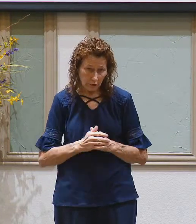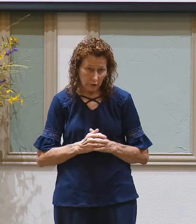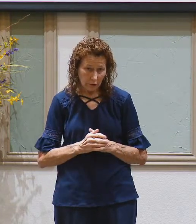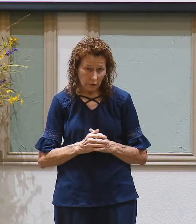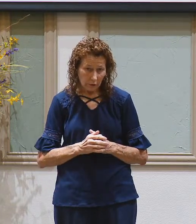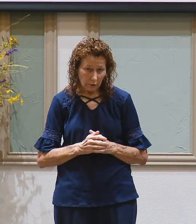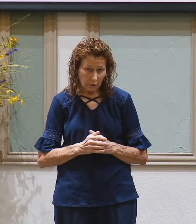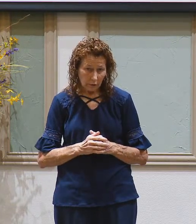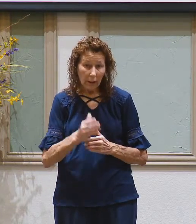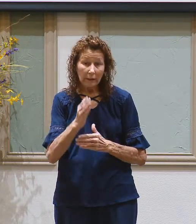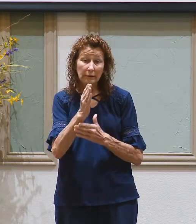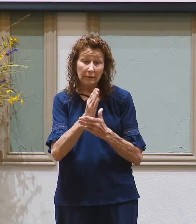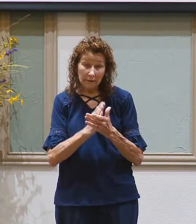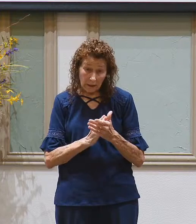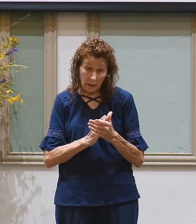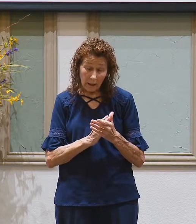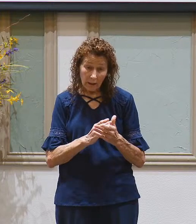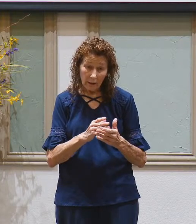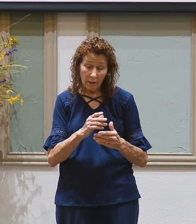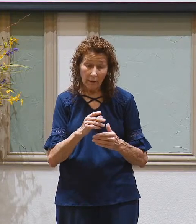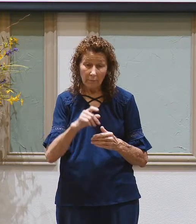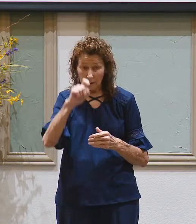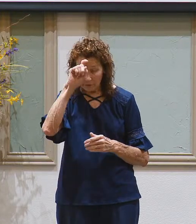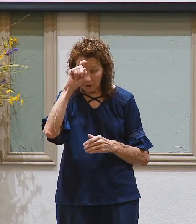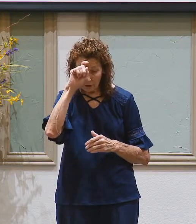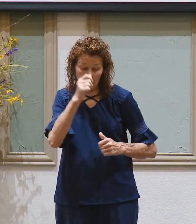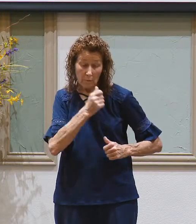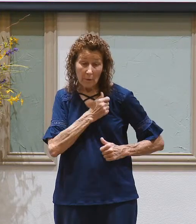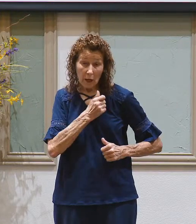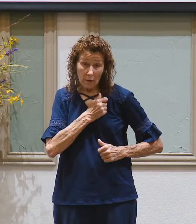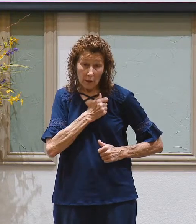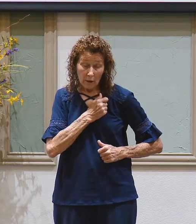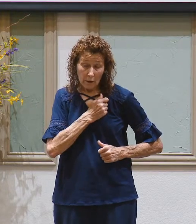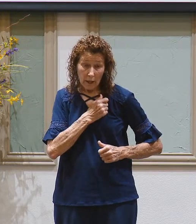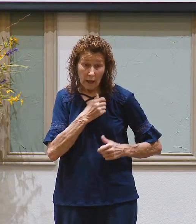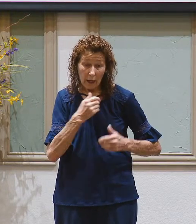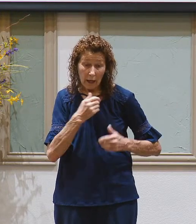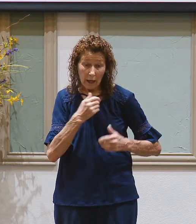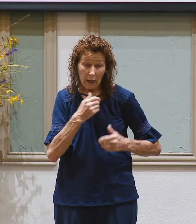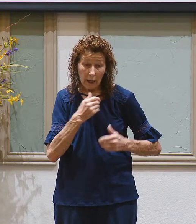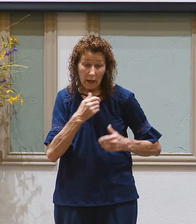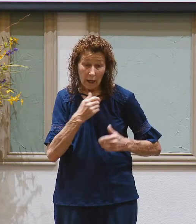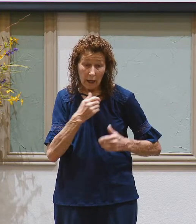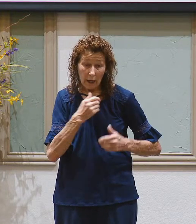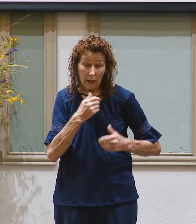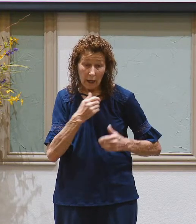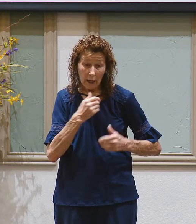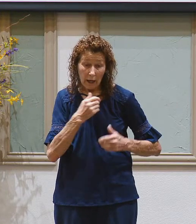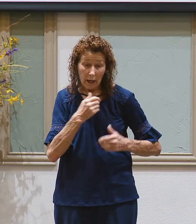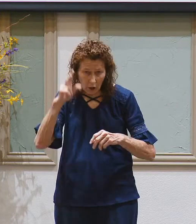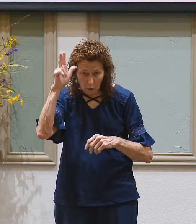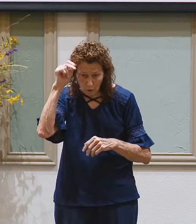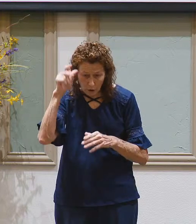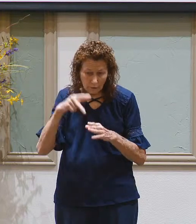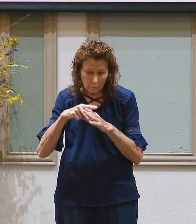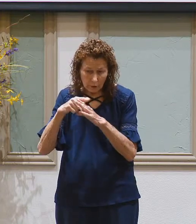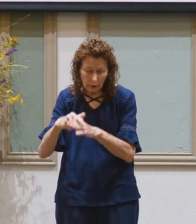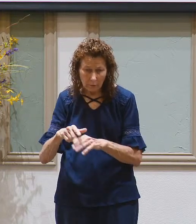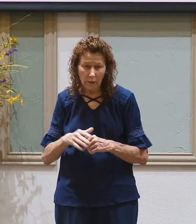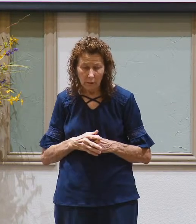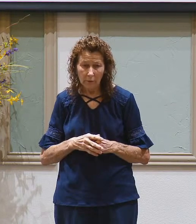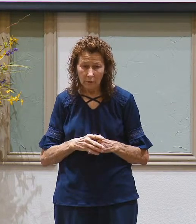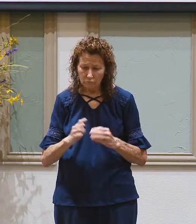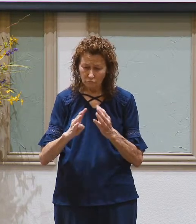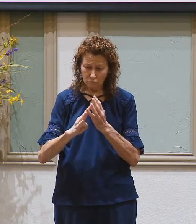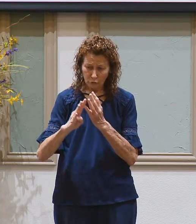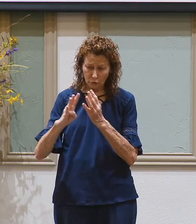and at least some of the Egyptian military. There is a convoy of chariots and horsemen, Frank read to us.